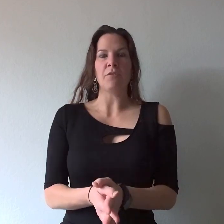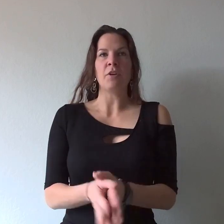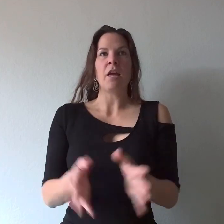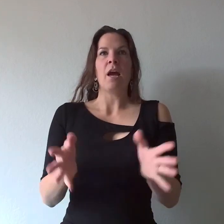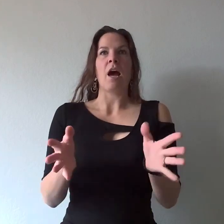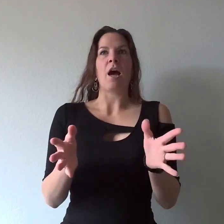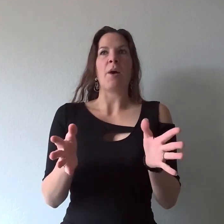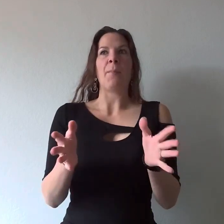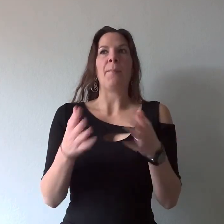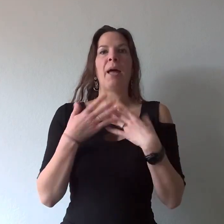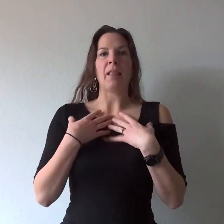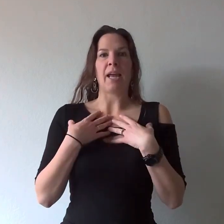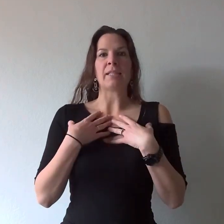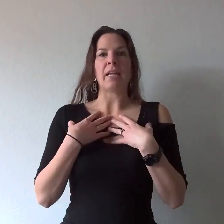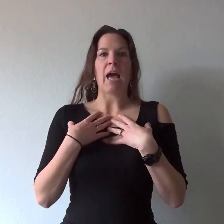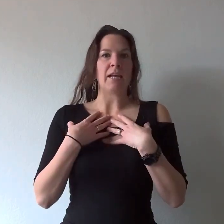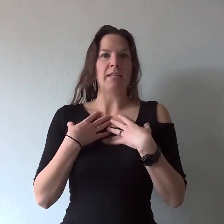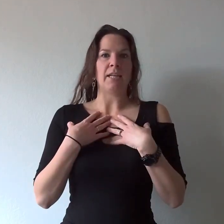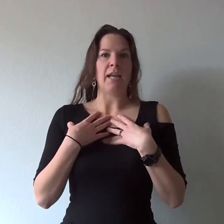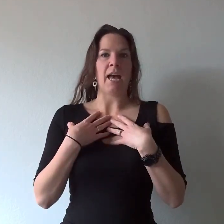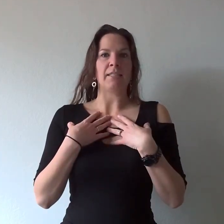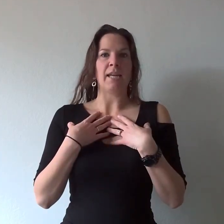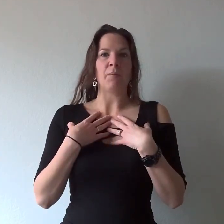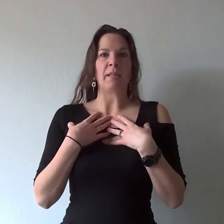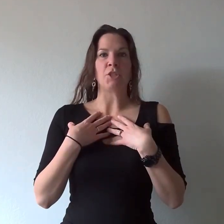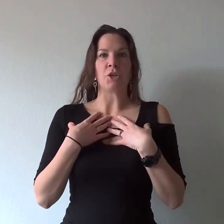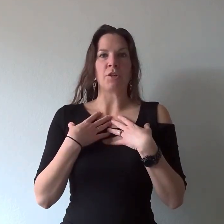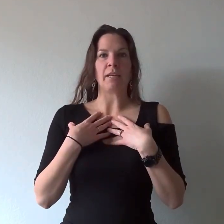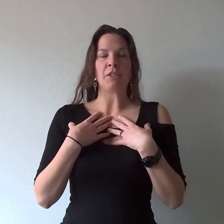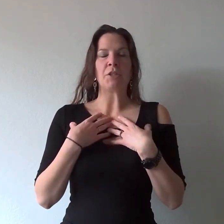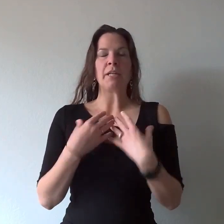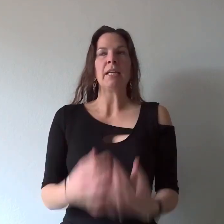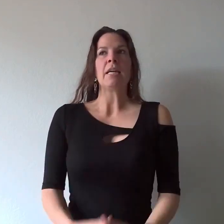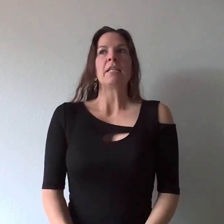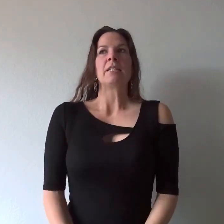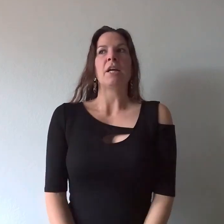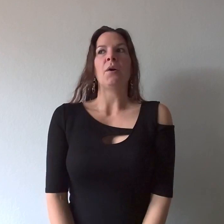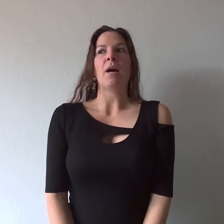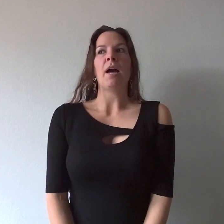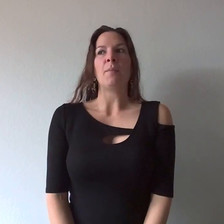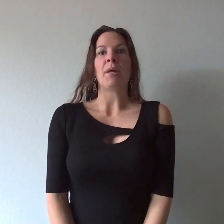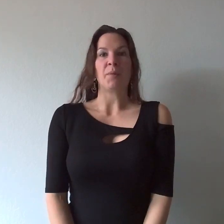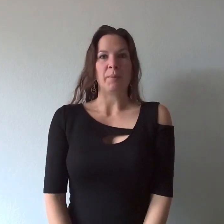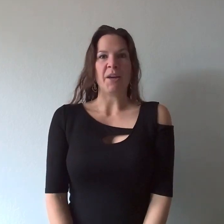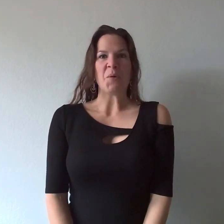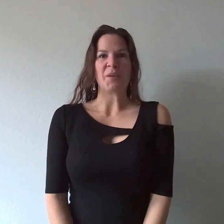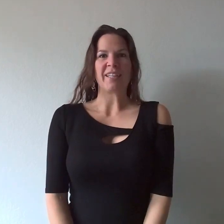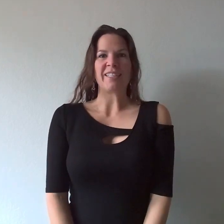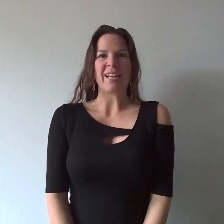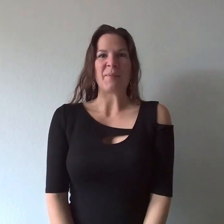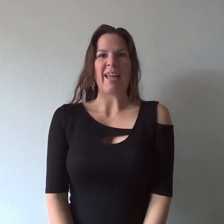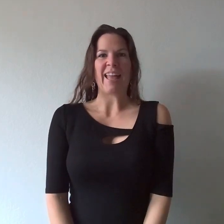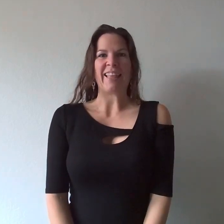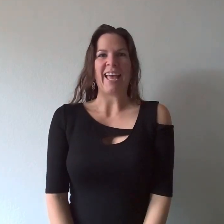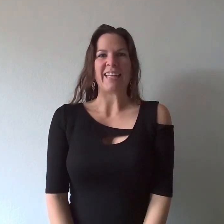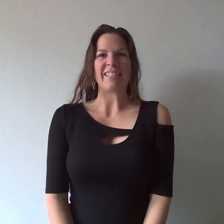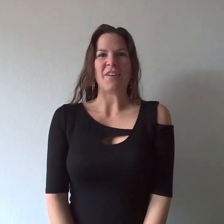but like I said I did it as a written journal entry so there will be a homework assignment at the end of